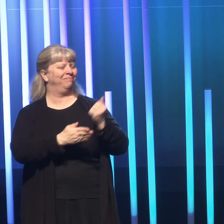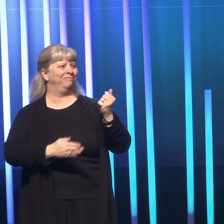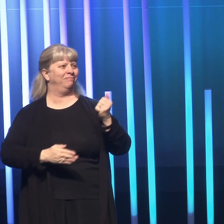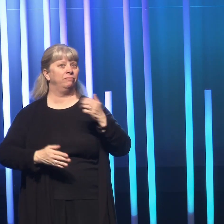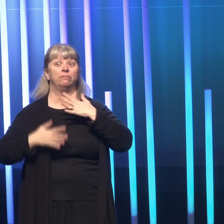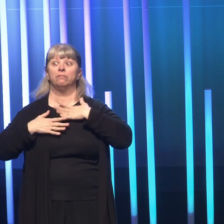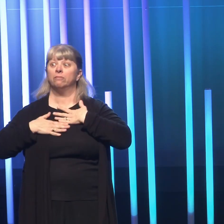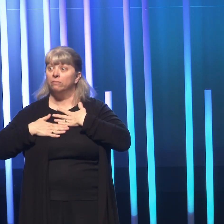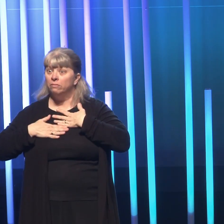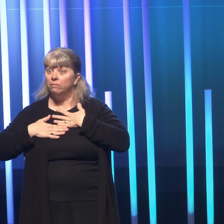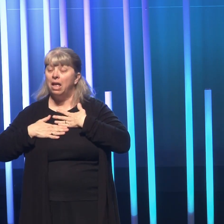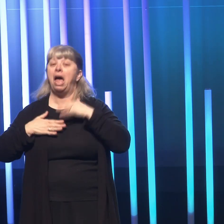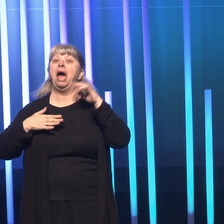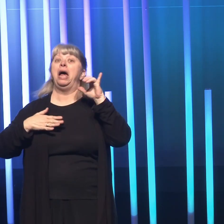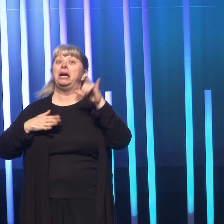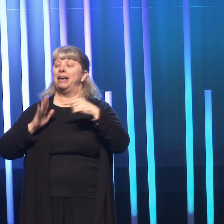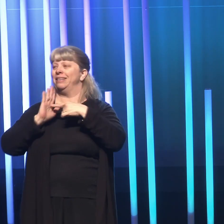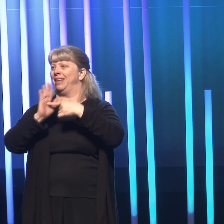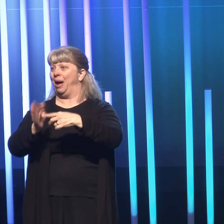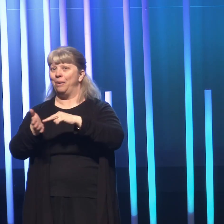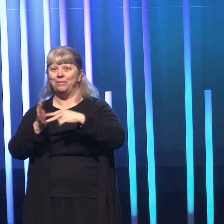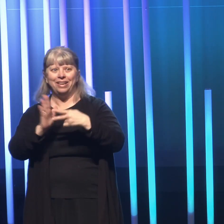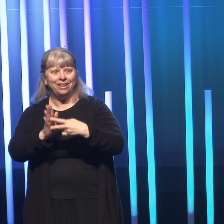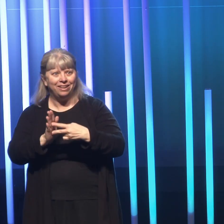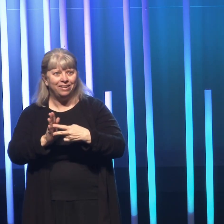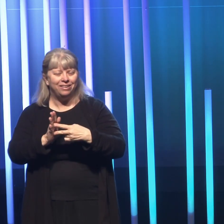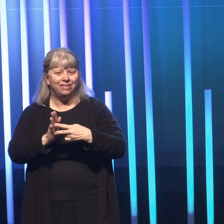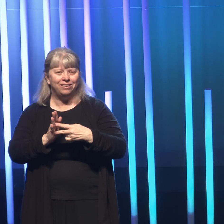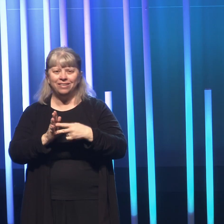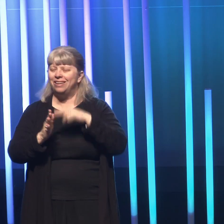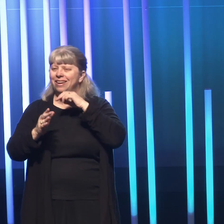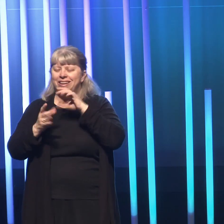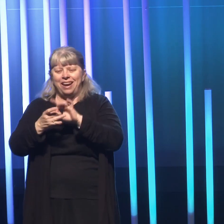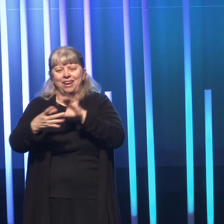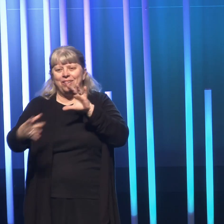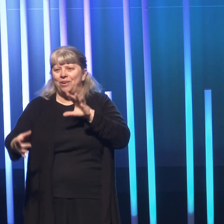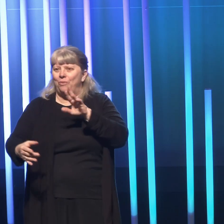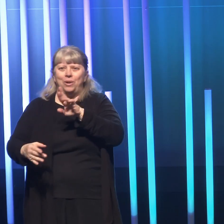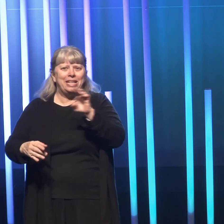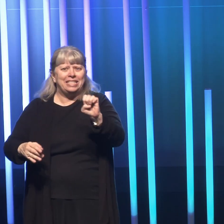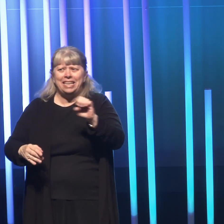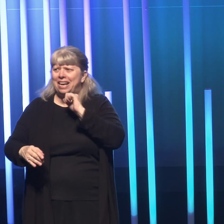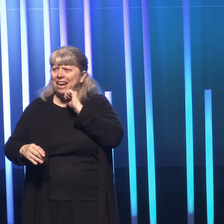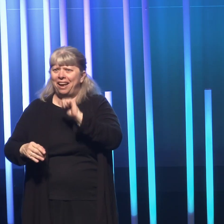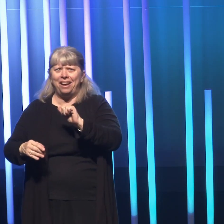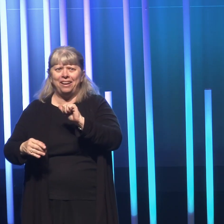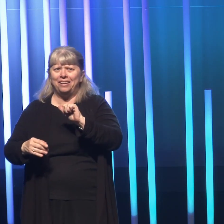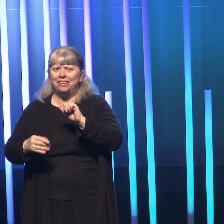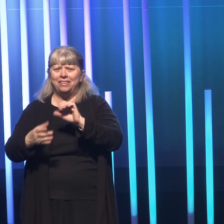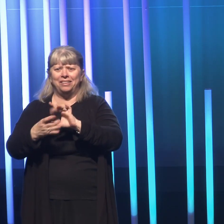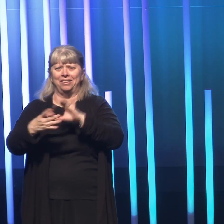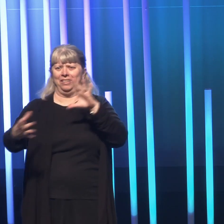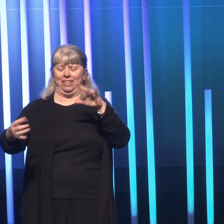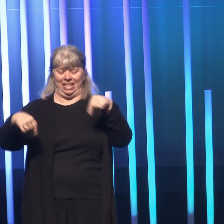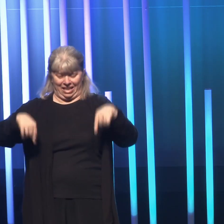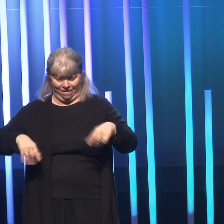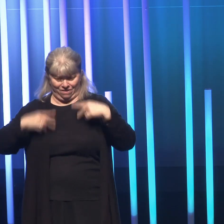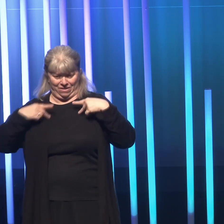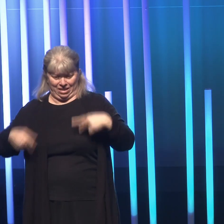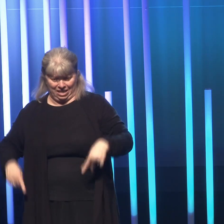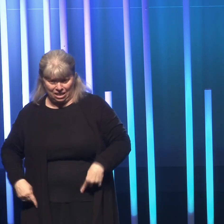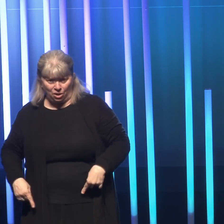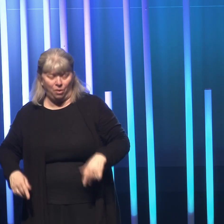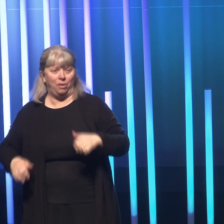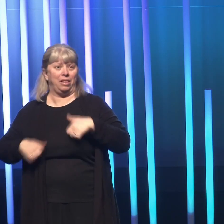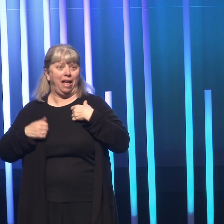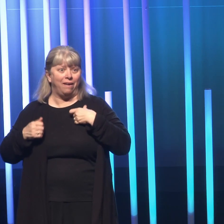Oh, so that's what that sign meant. Nothing to do with the real estate market. Nothing to do with this physical realm